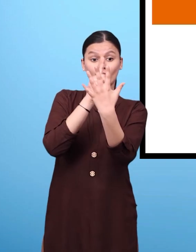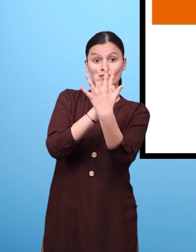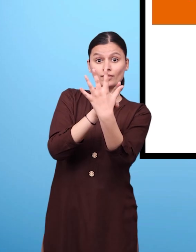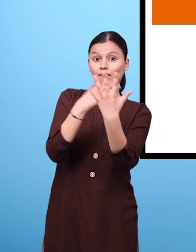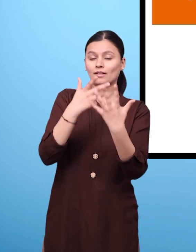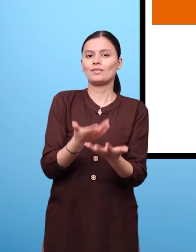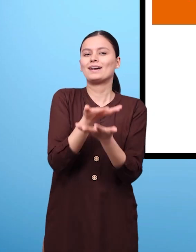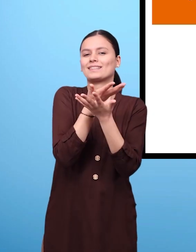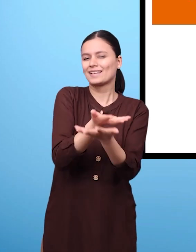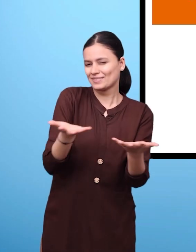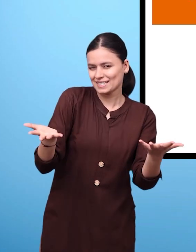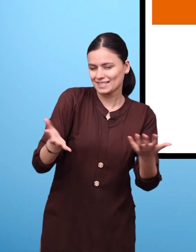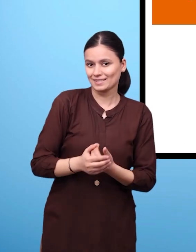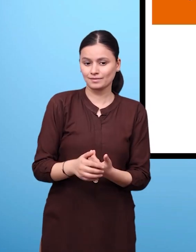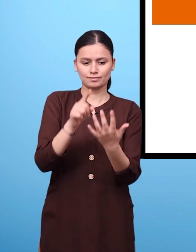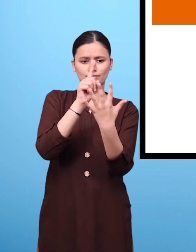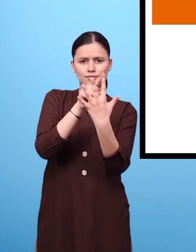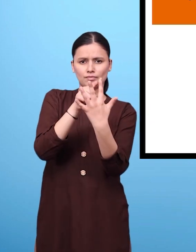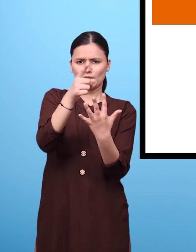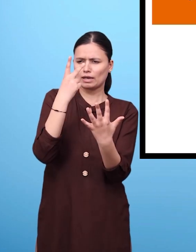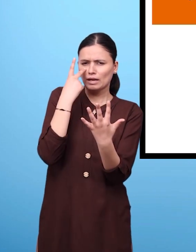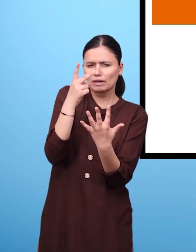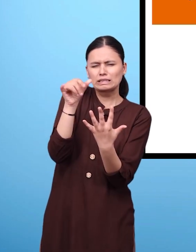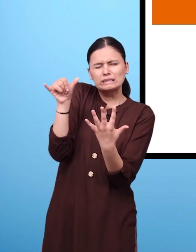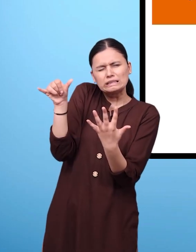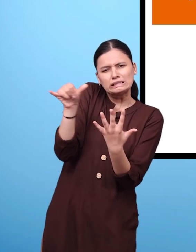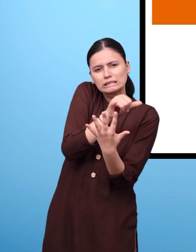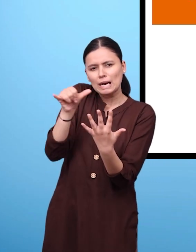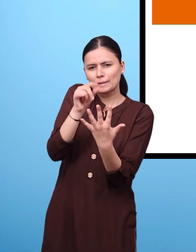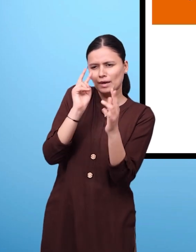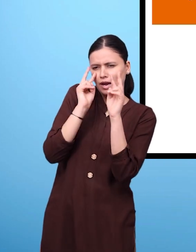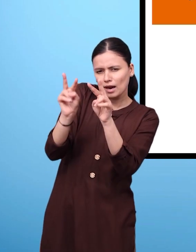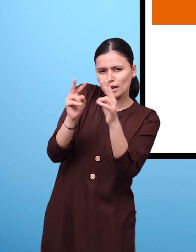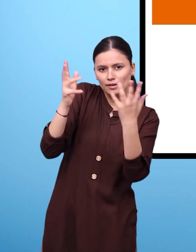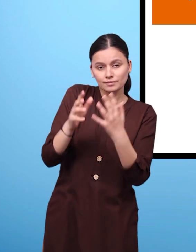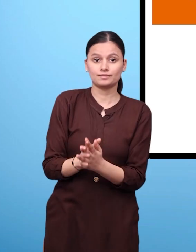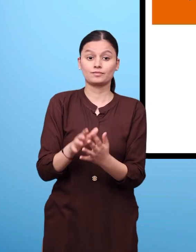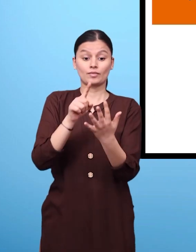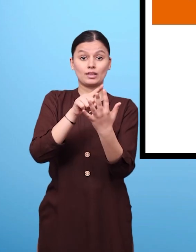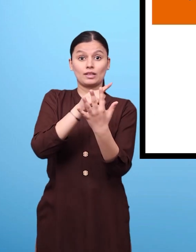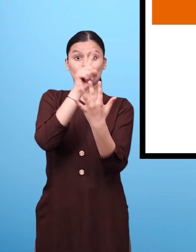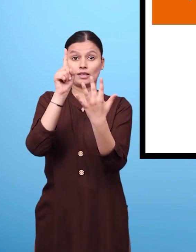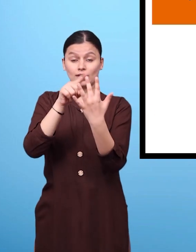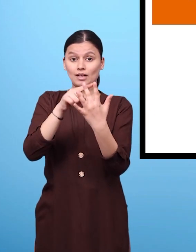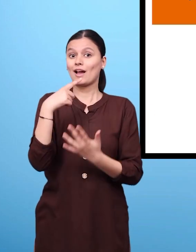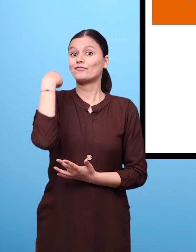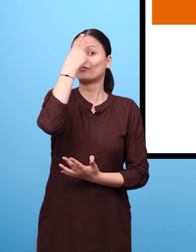First column reads object, second one reads I look like a, third one reads faces,